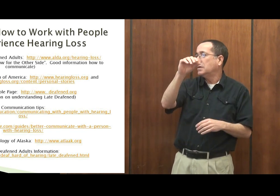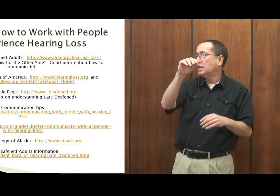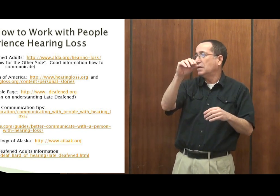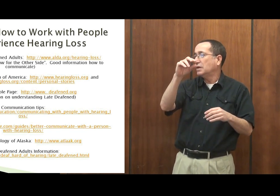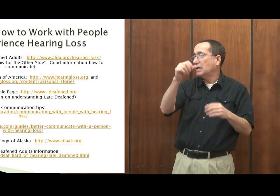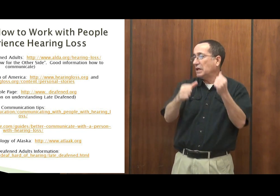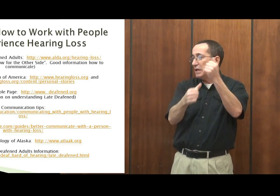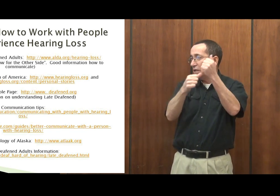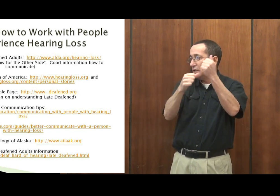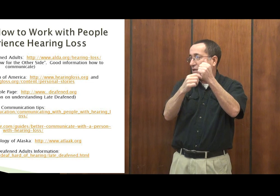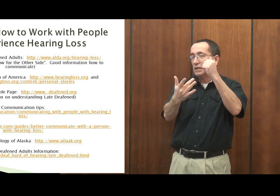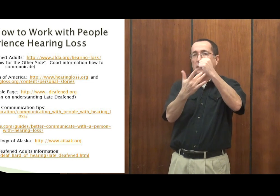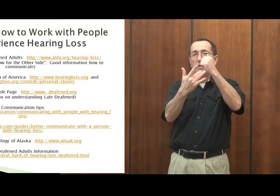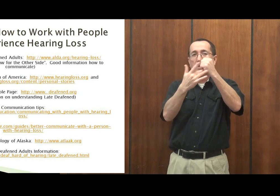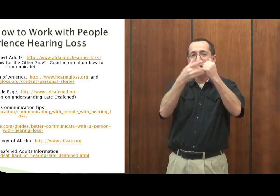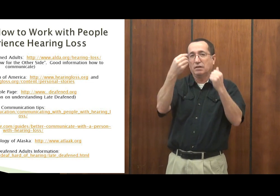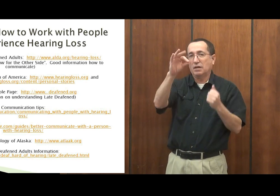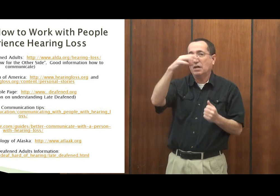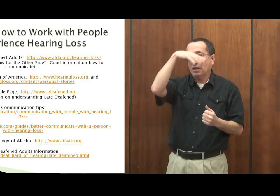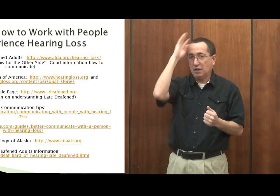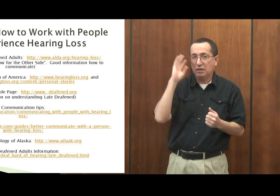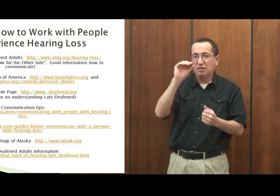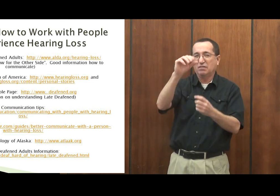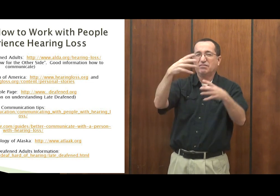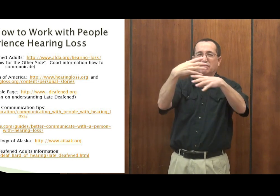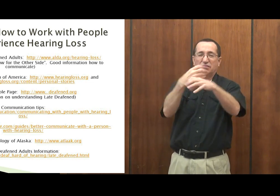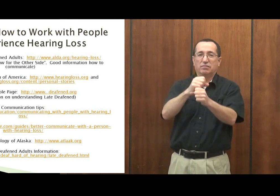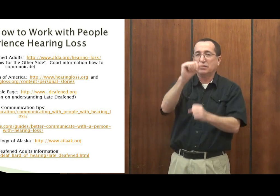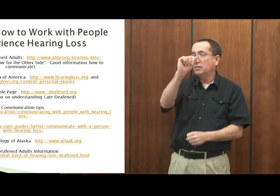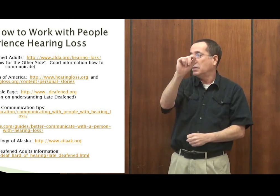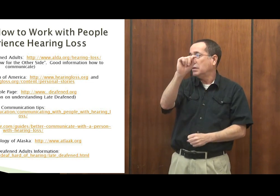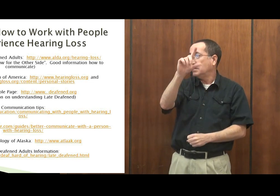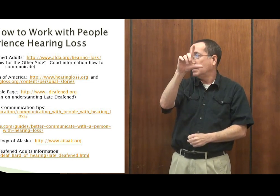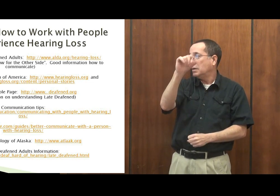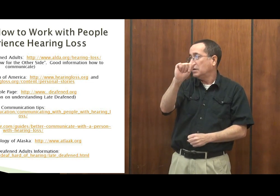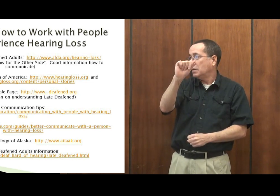I haven't used much. And then Assistive Technology of Alaska.